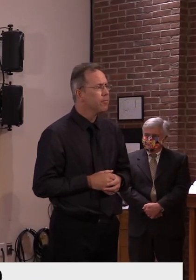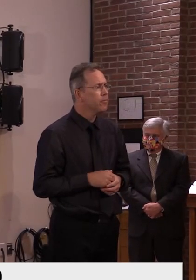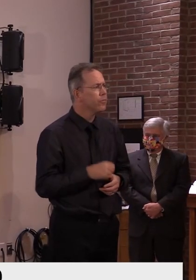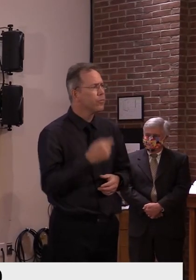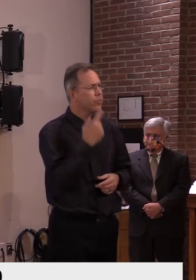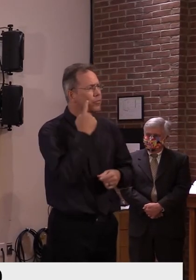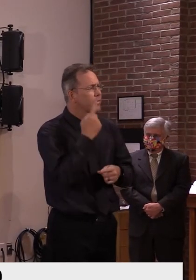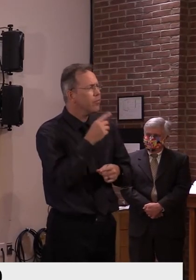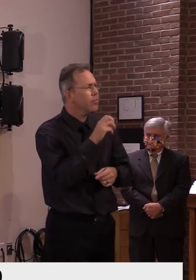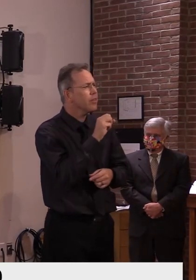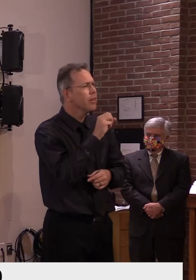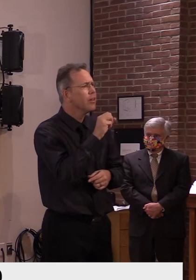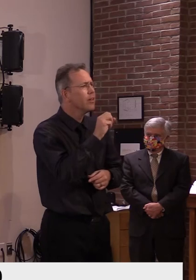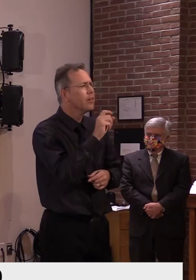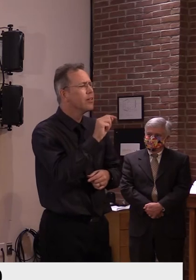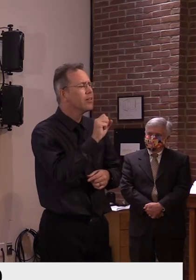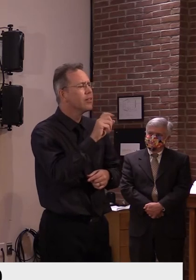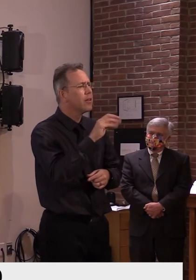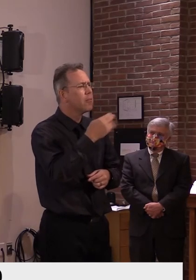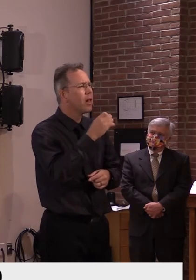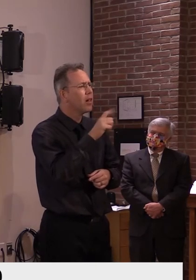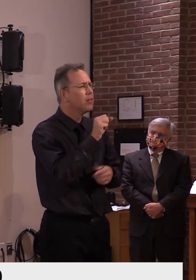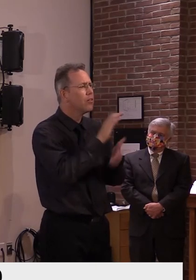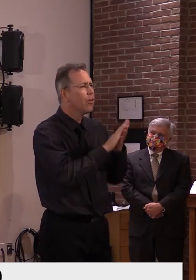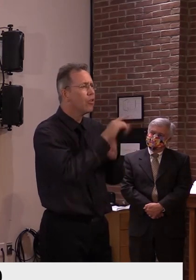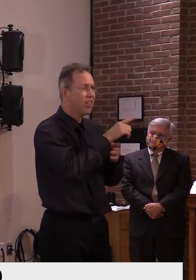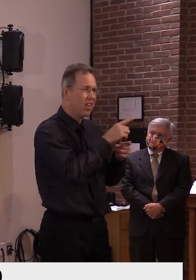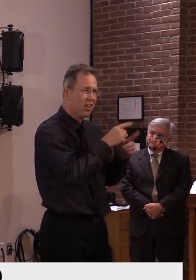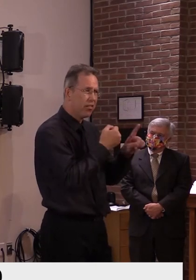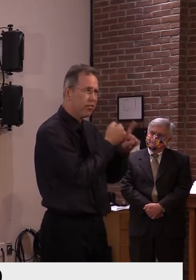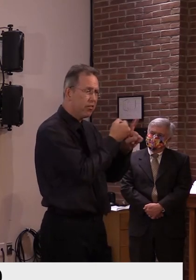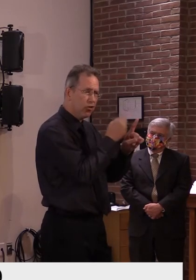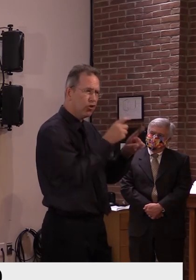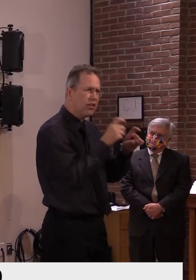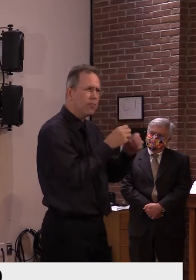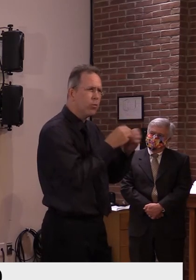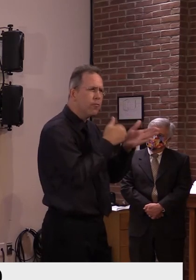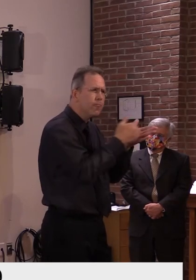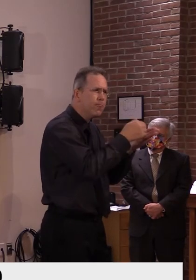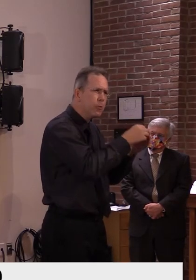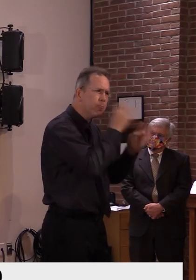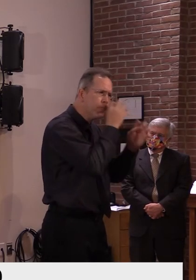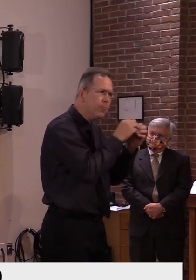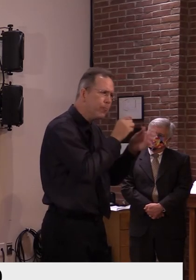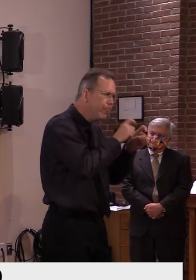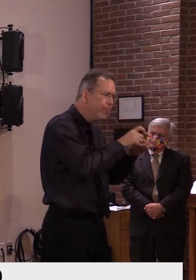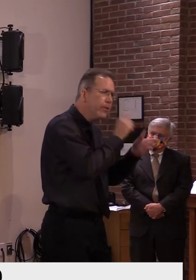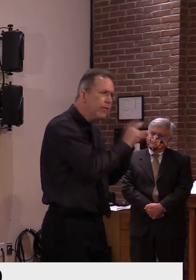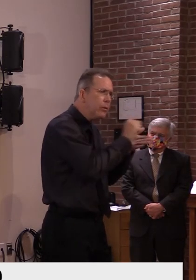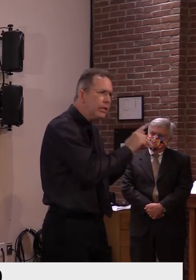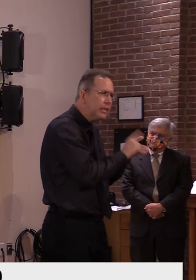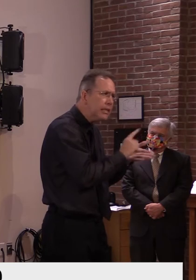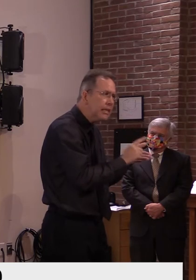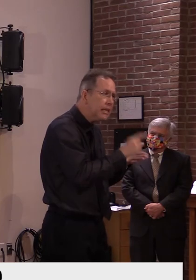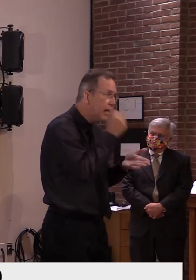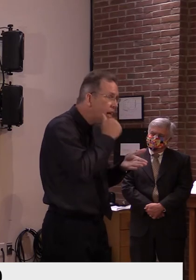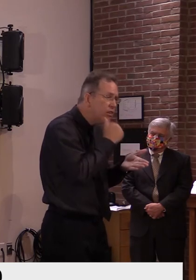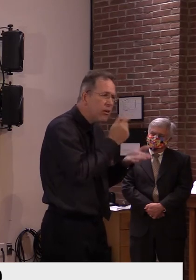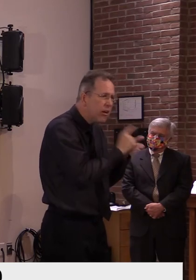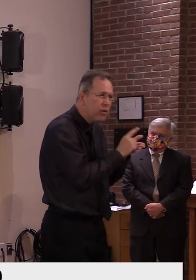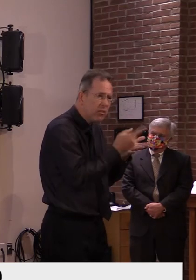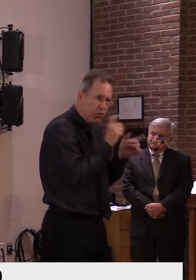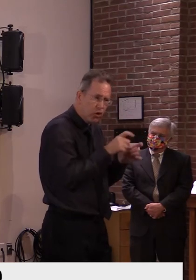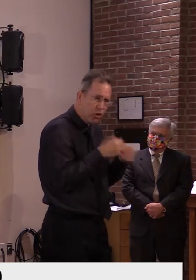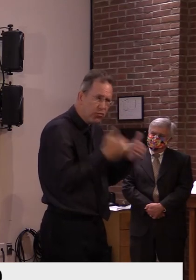Certainly, we plan on testing every week going forward. Um, I'm not sure about the spring semester yet. That's